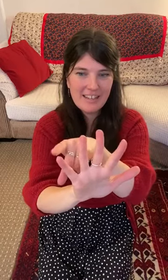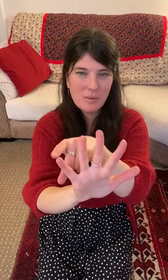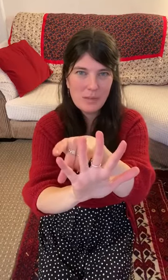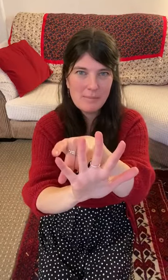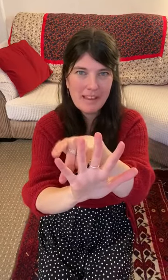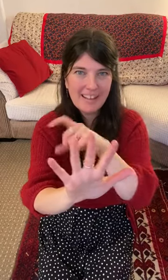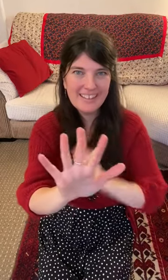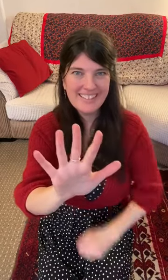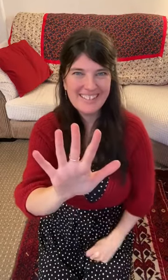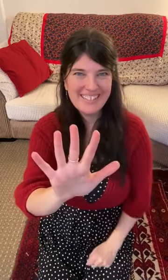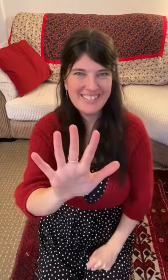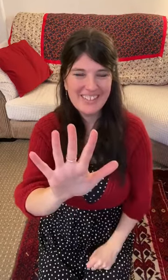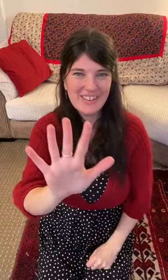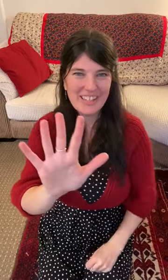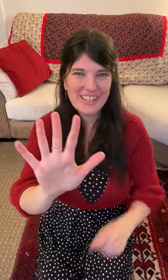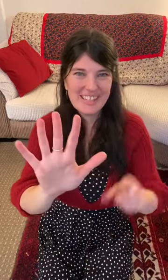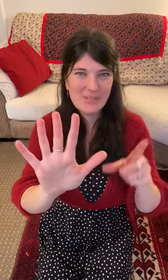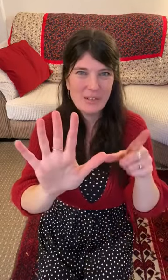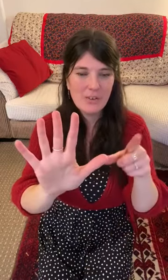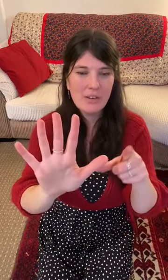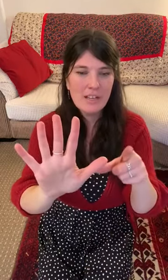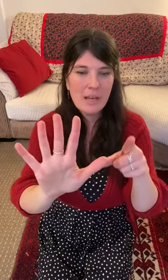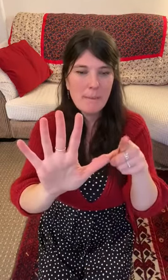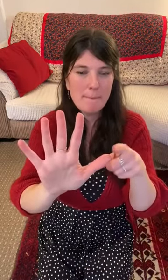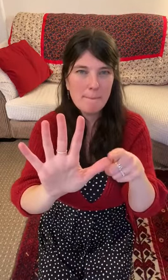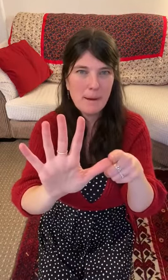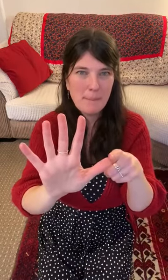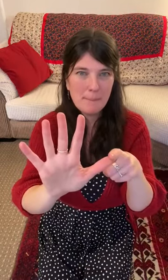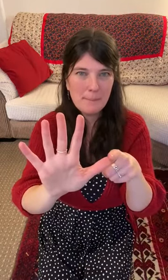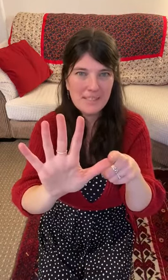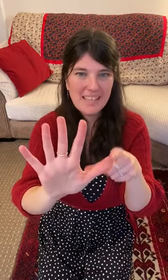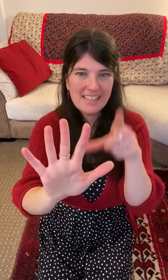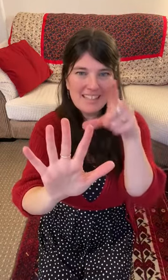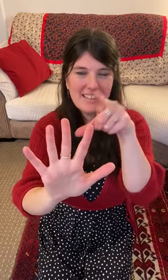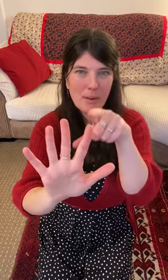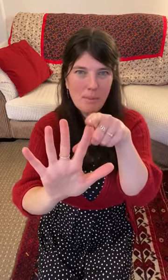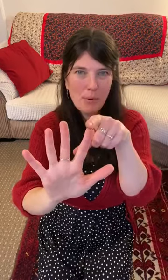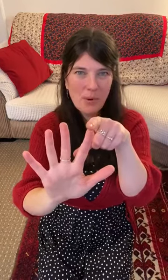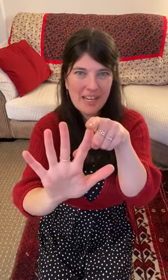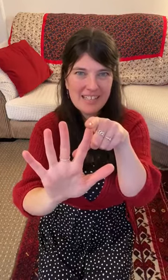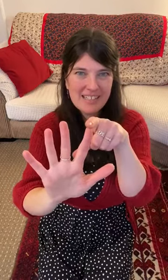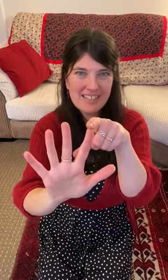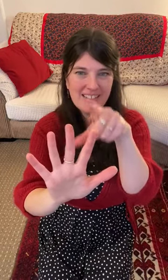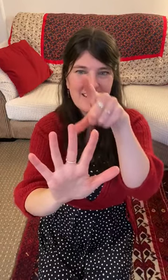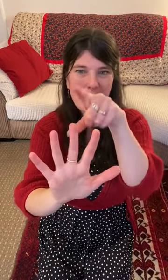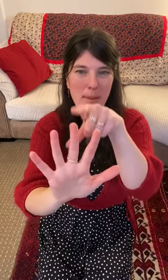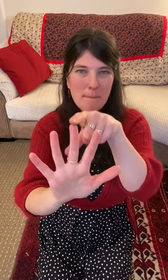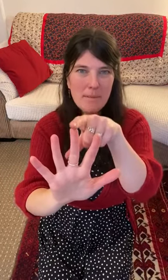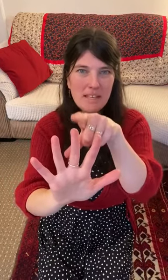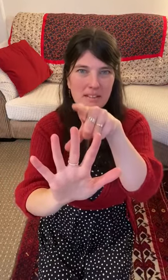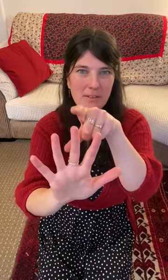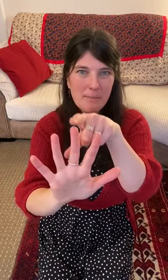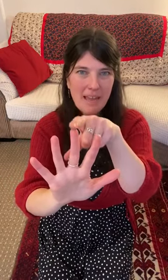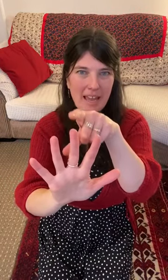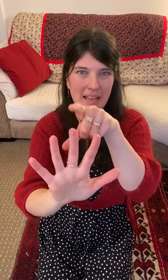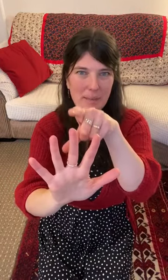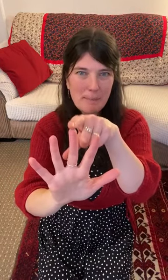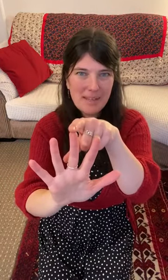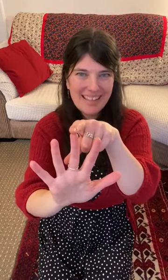their wee man we go like this we go pumpkin pointer middle man big